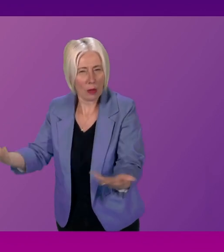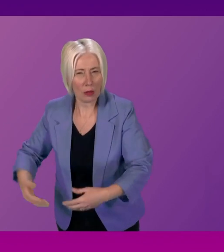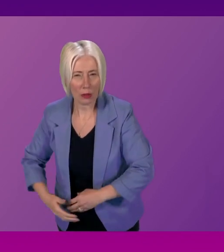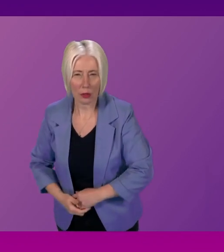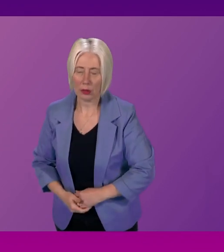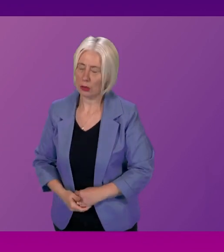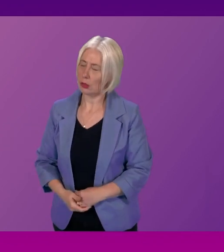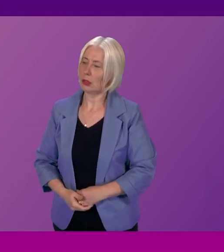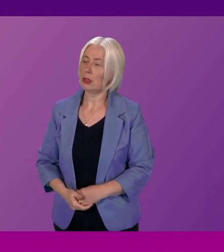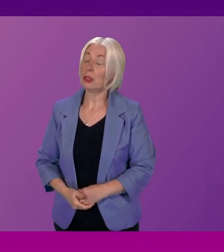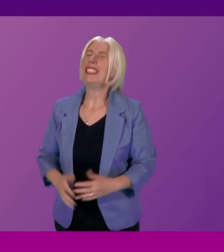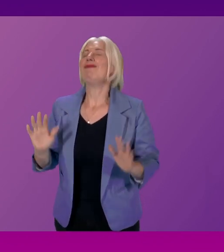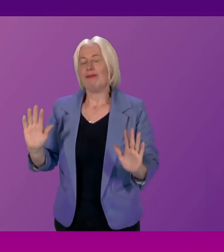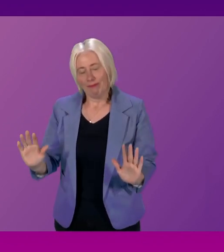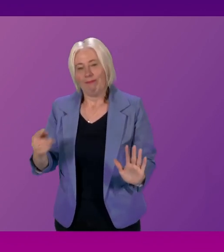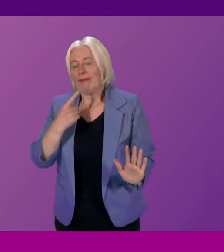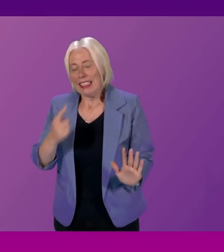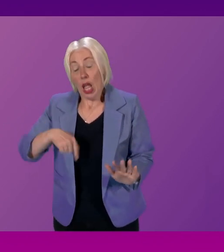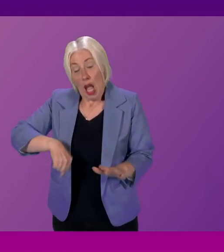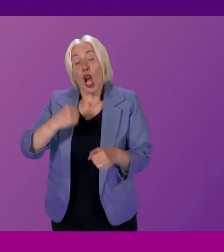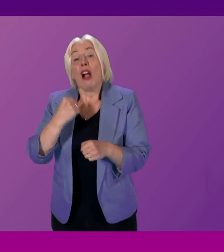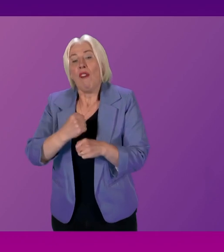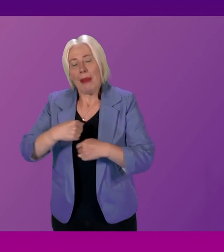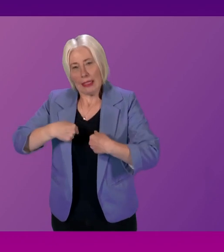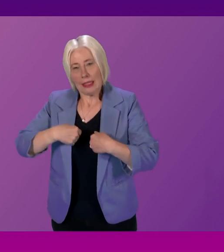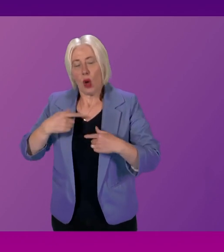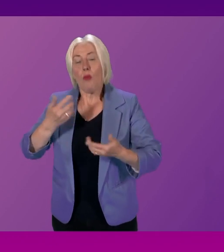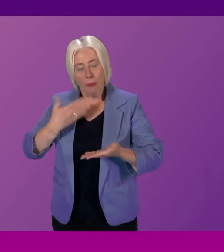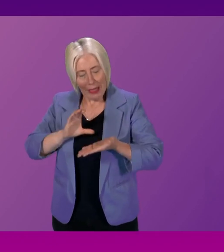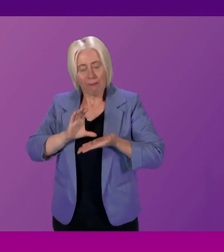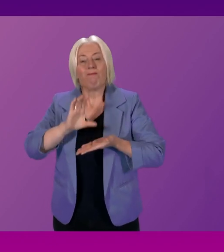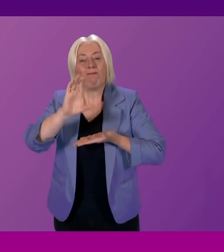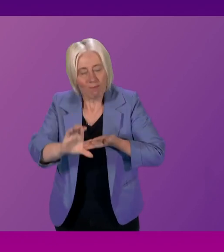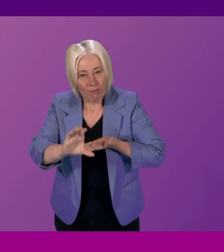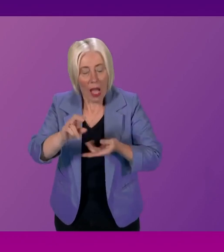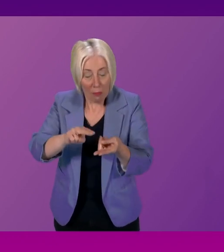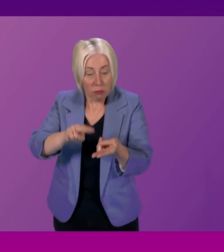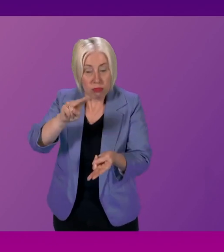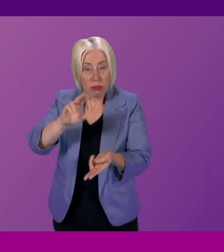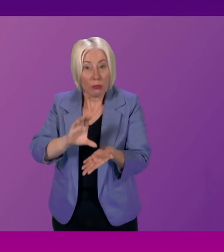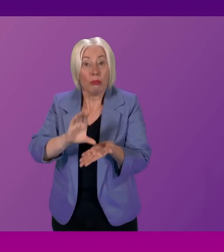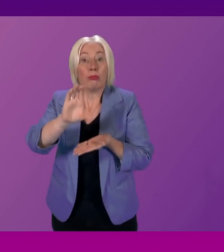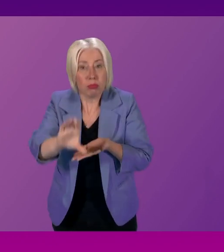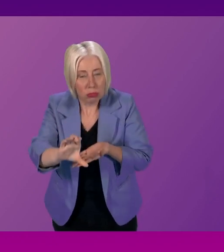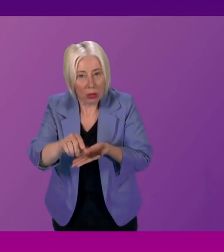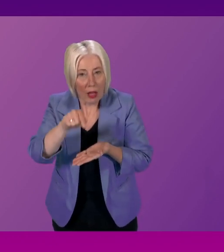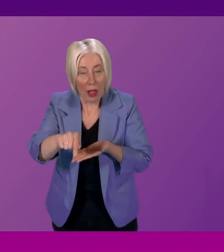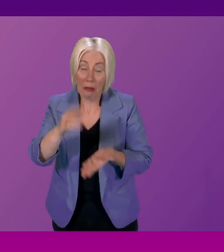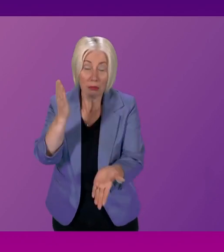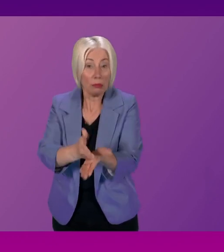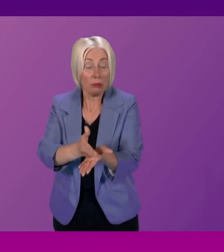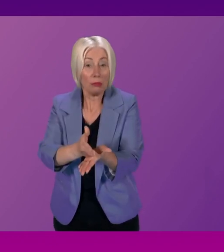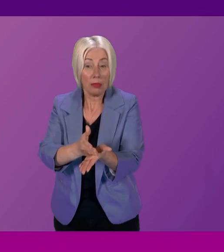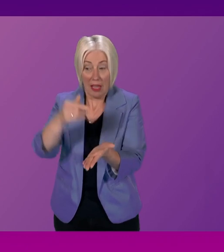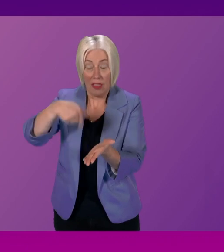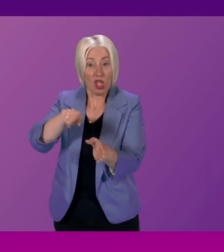What I'm saying to Anna Sarwar is that as a government, we have, of course, invested, increased our investment in the Scottish Fire and Rescue Service. That's a fact. This